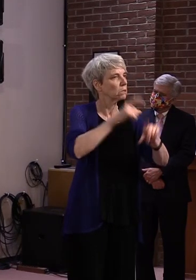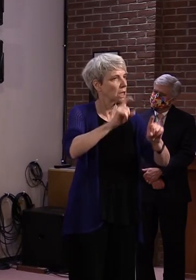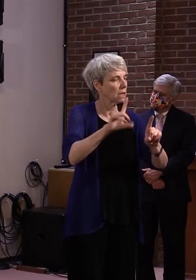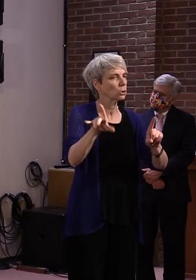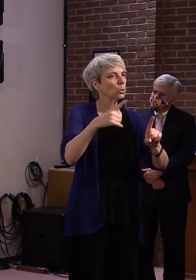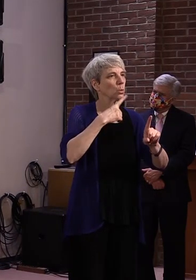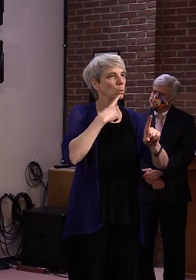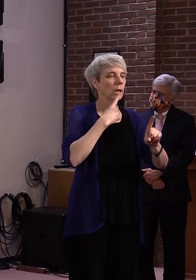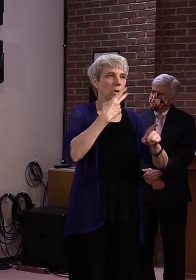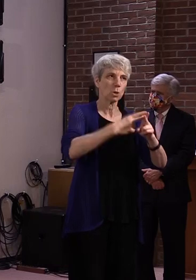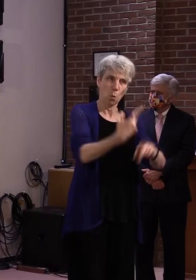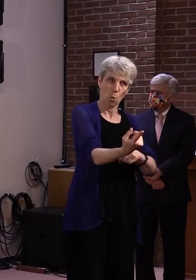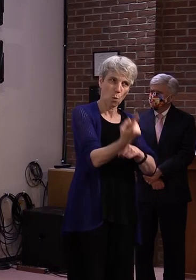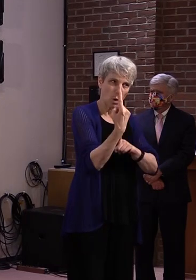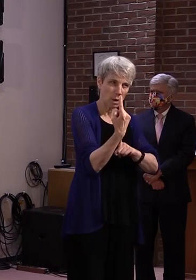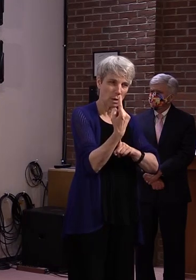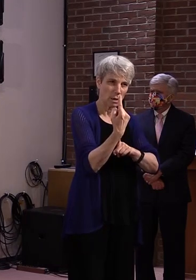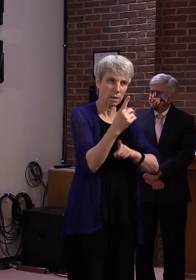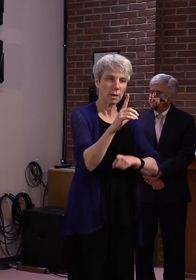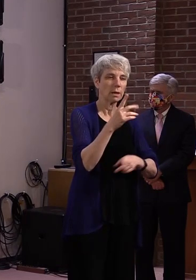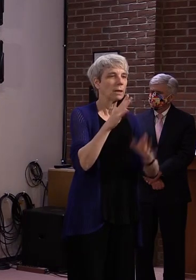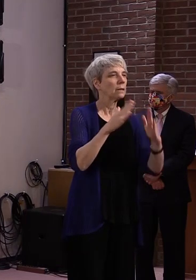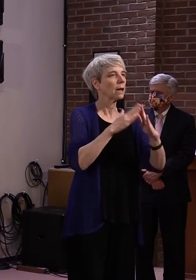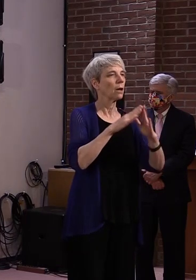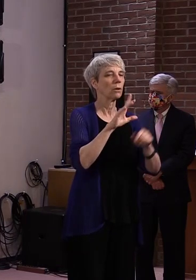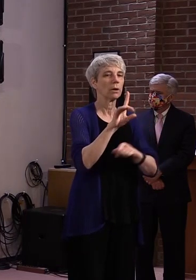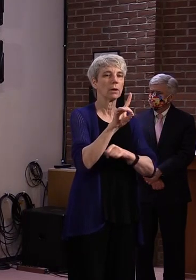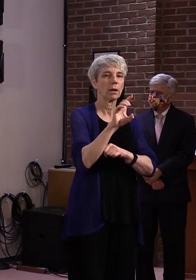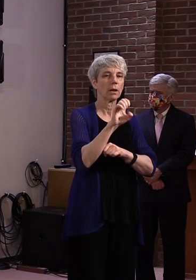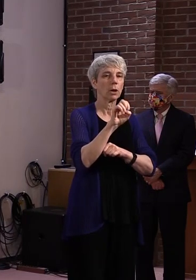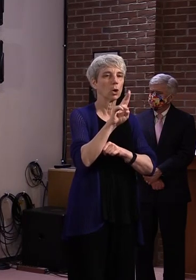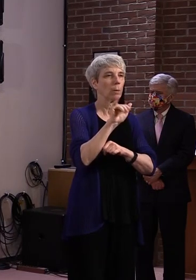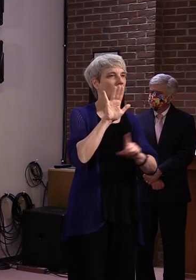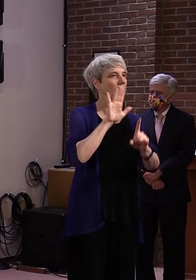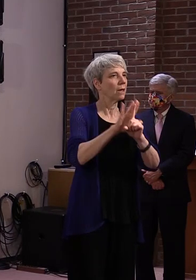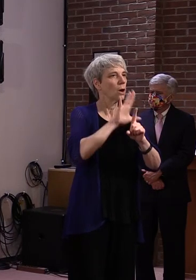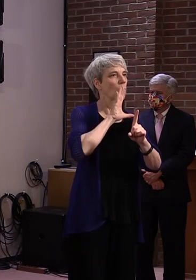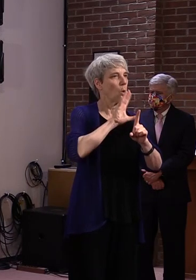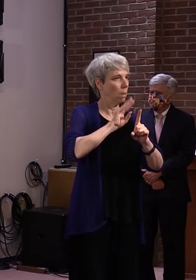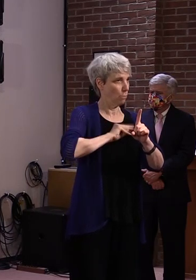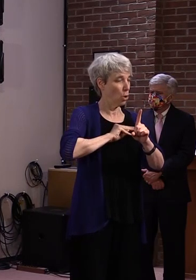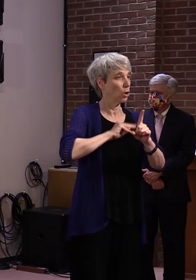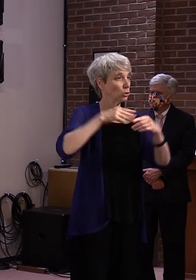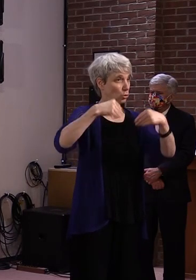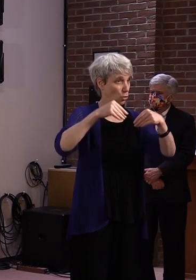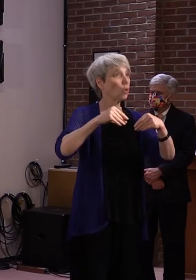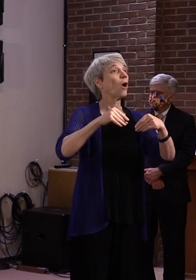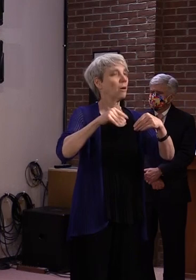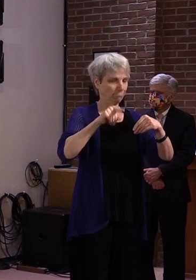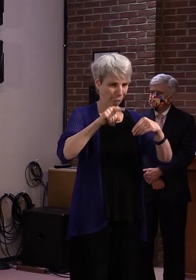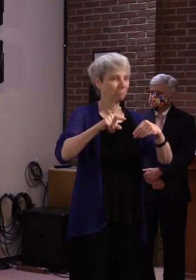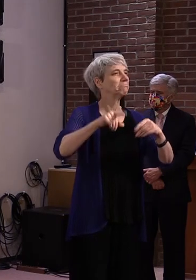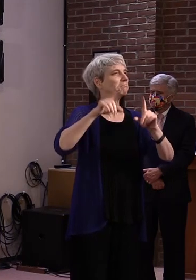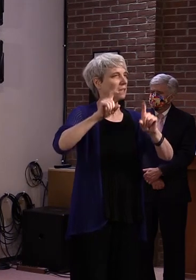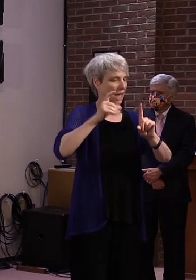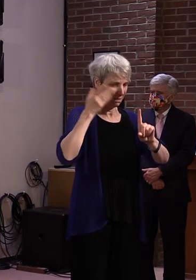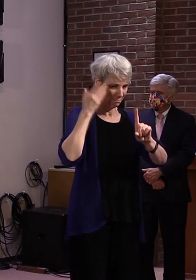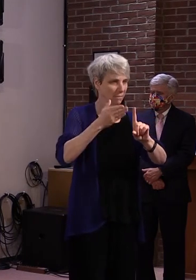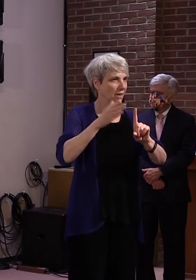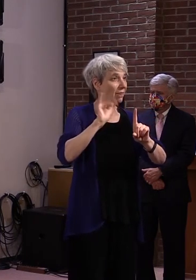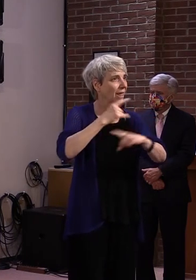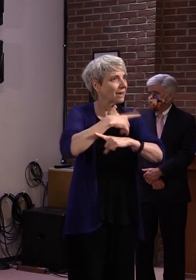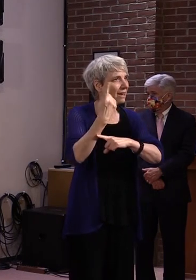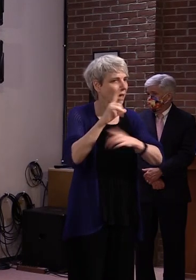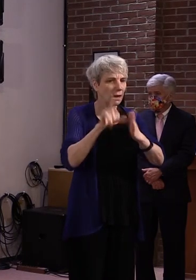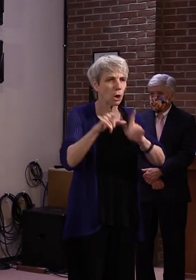was the Walmart in Derby. That day, we were informed that Walmart was closing that testing site